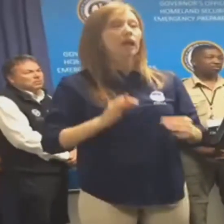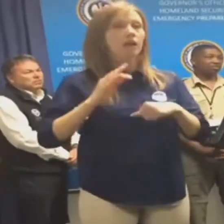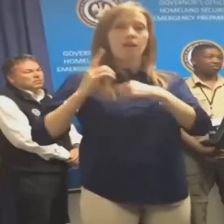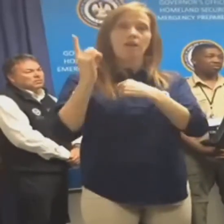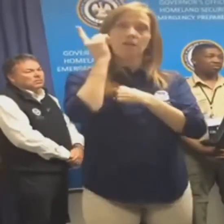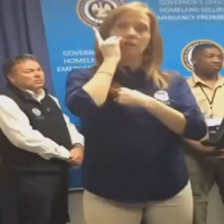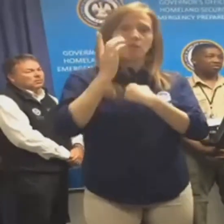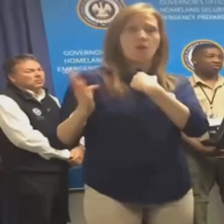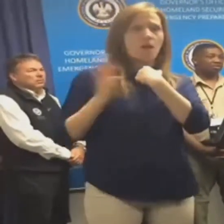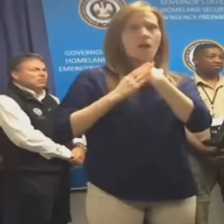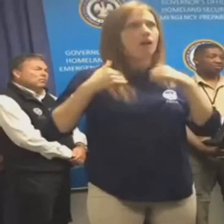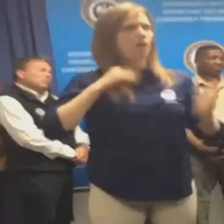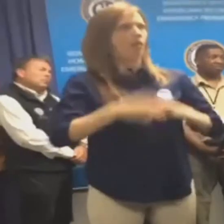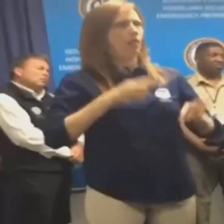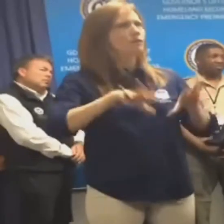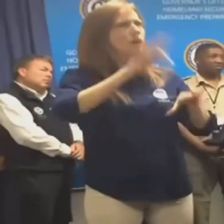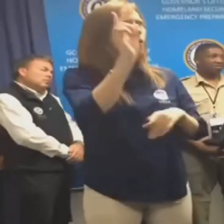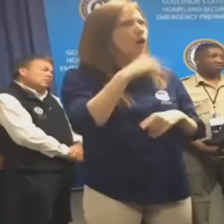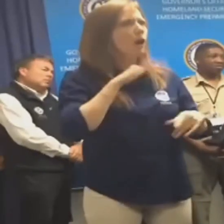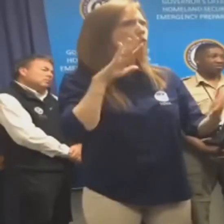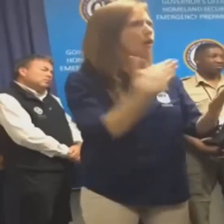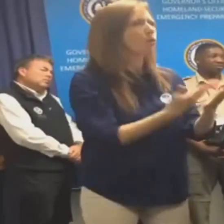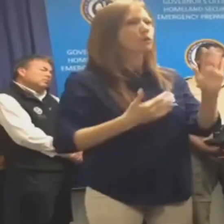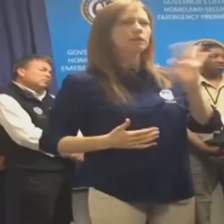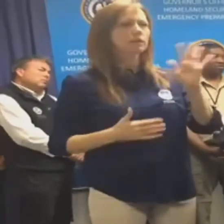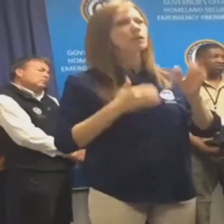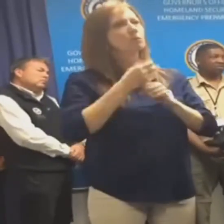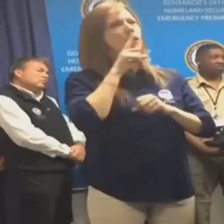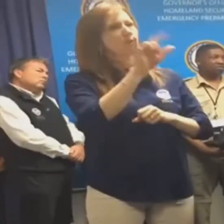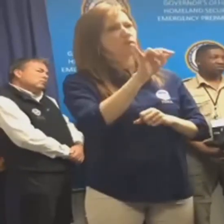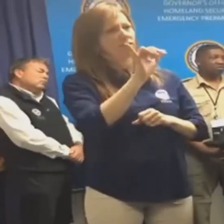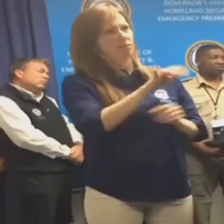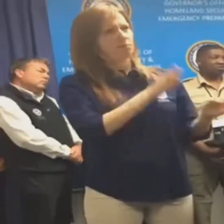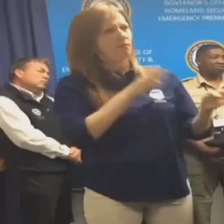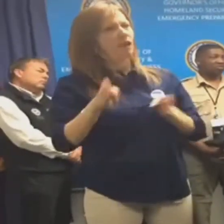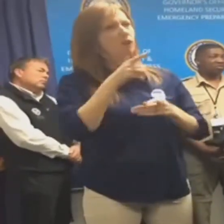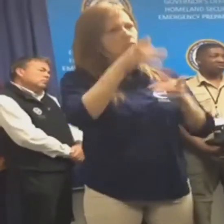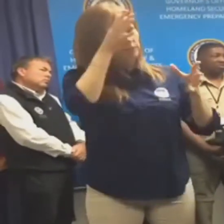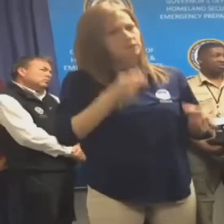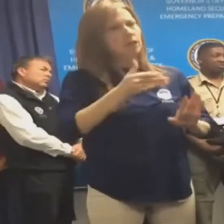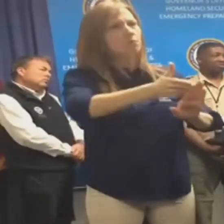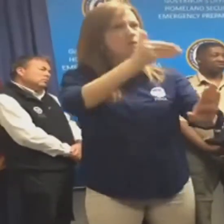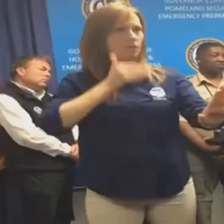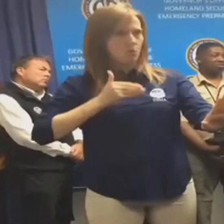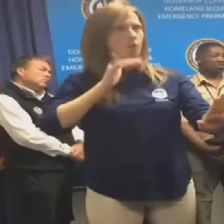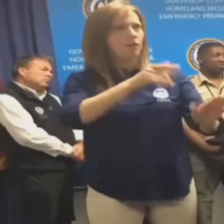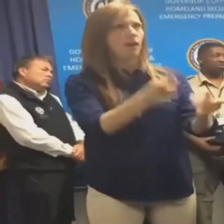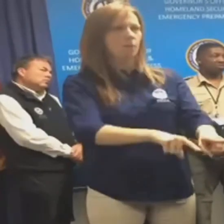not getting that alert on your phone, and deciding at that point in time to gather up yourself and your relatives and